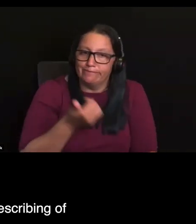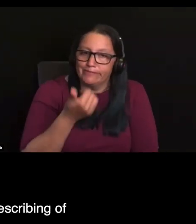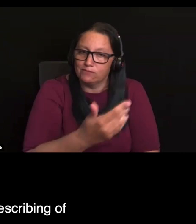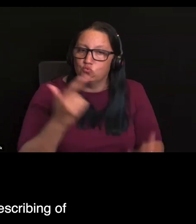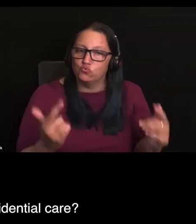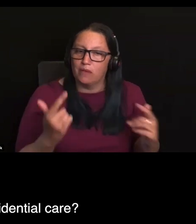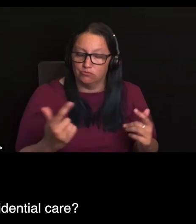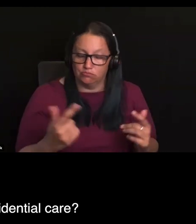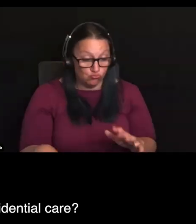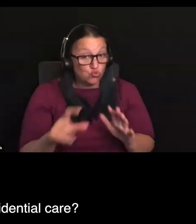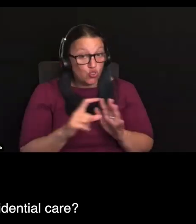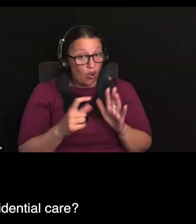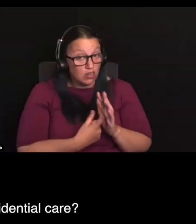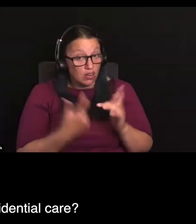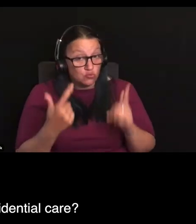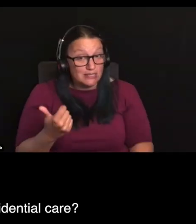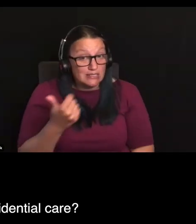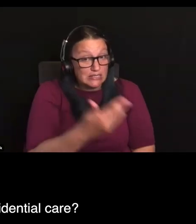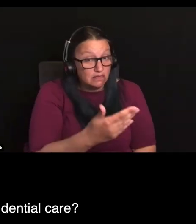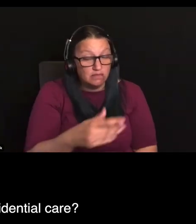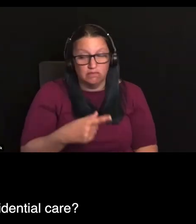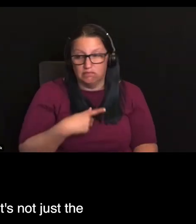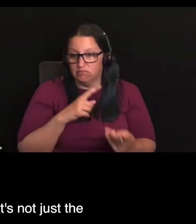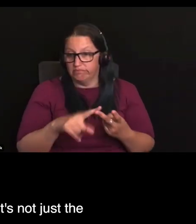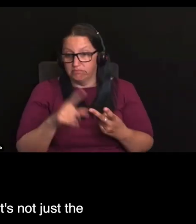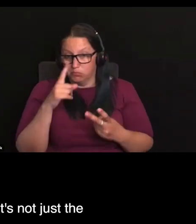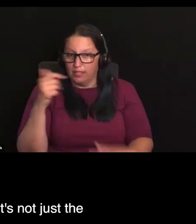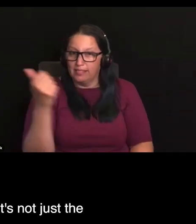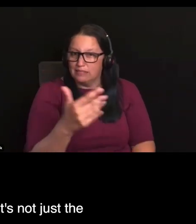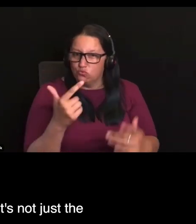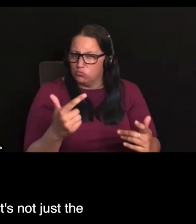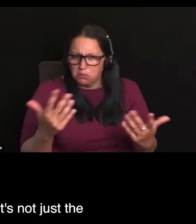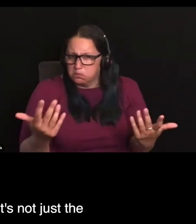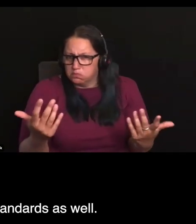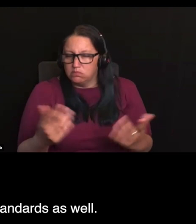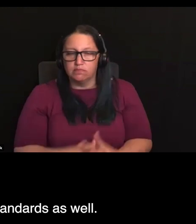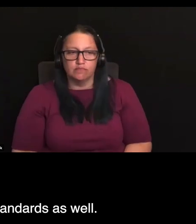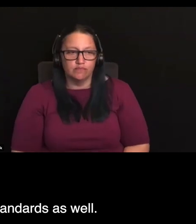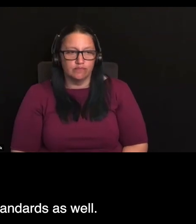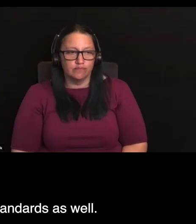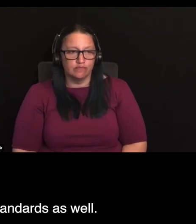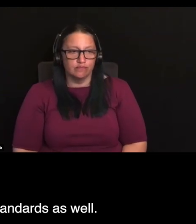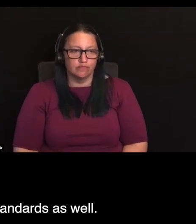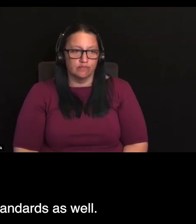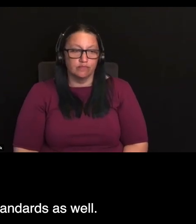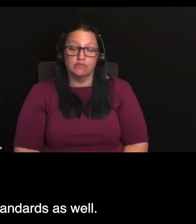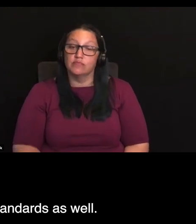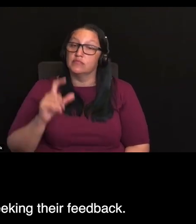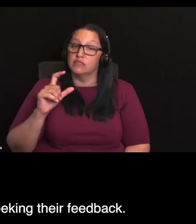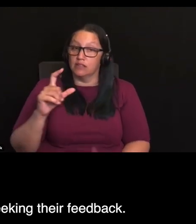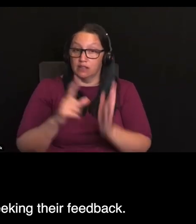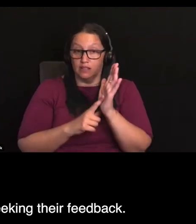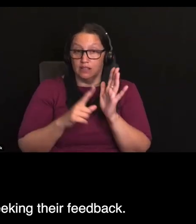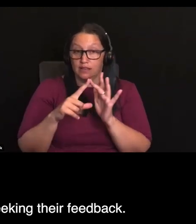of medications, particularly in residential care. And look, there's a lot of different, it's not just the clinical care standard, but other standards as well,